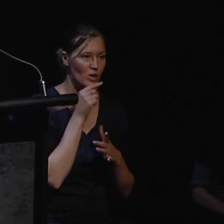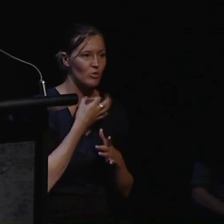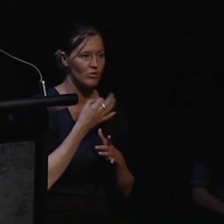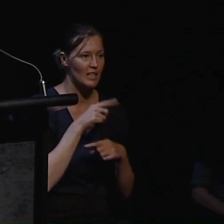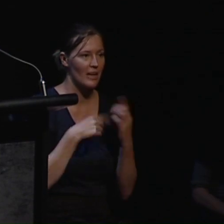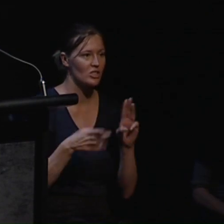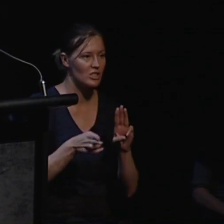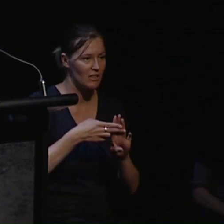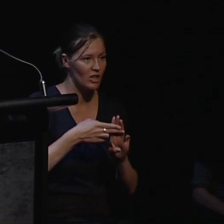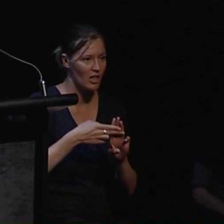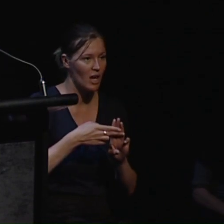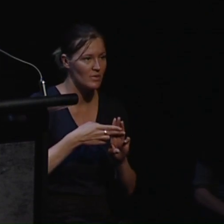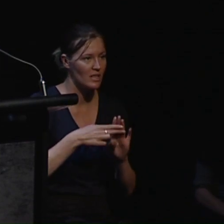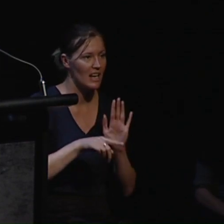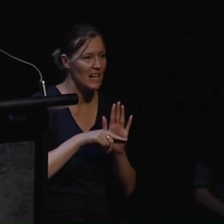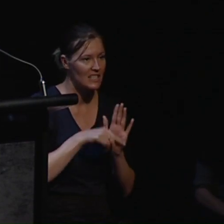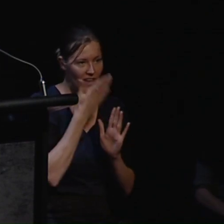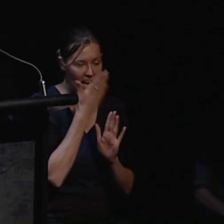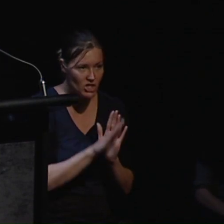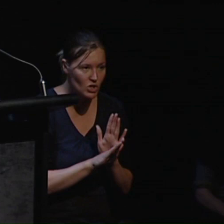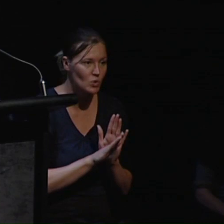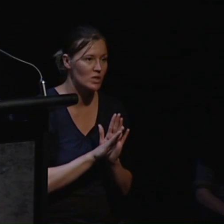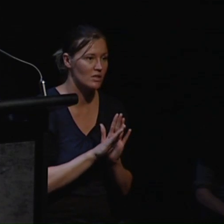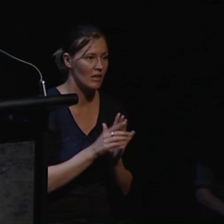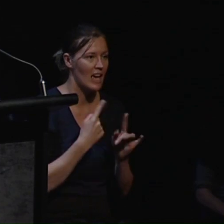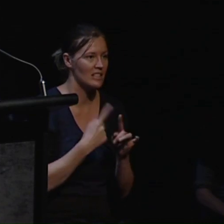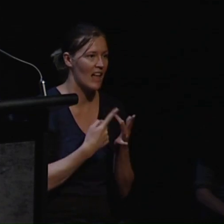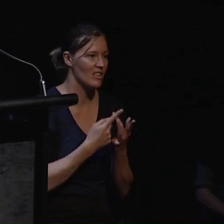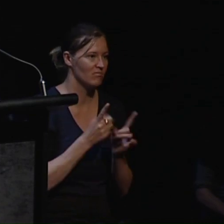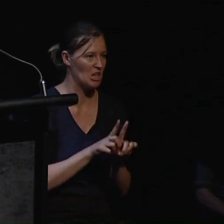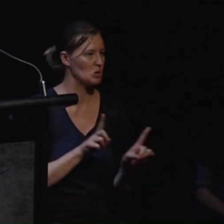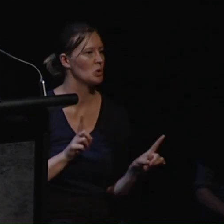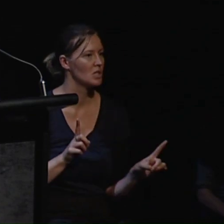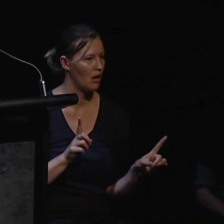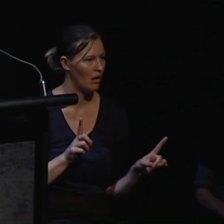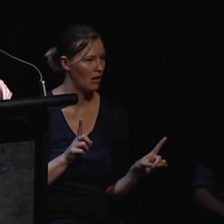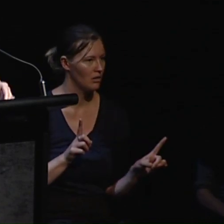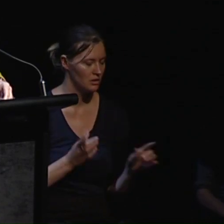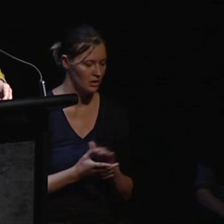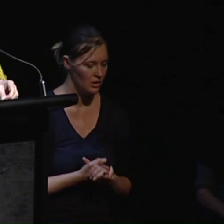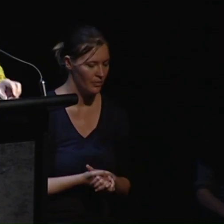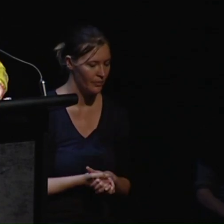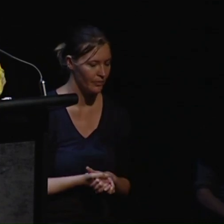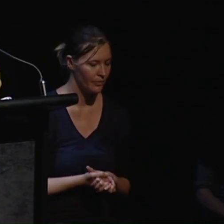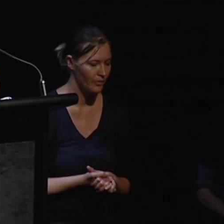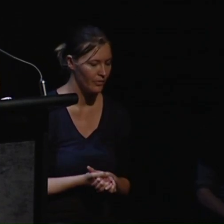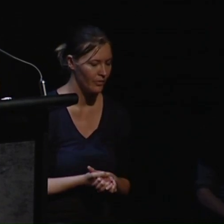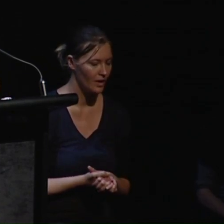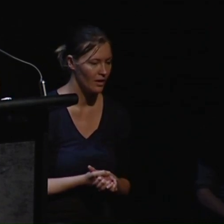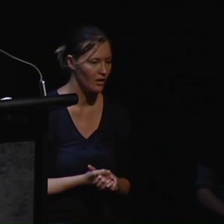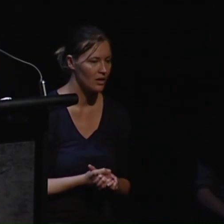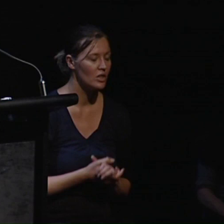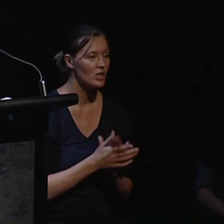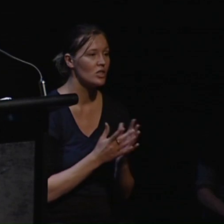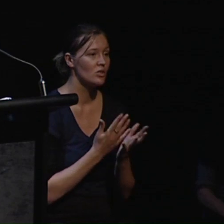objectification, negative attitudes and other forms of exclusion. So, in keeping with Bach's portrayal, several